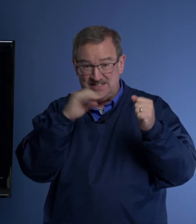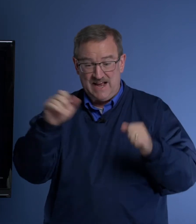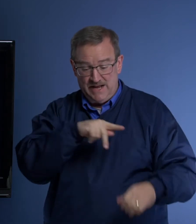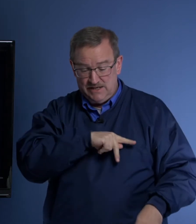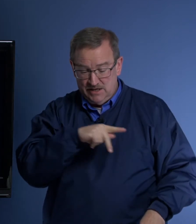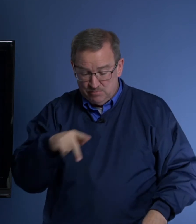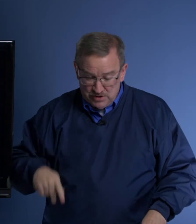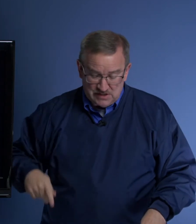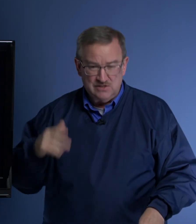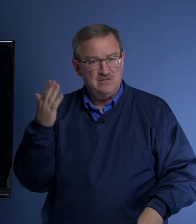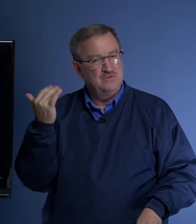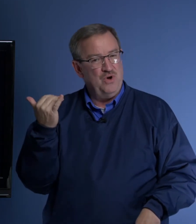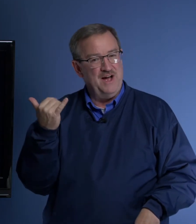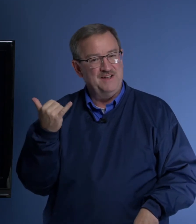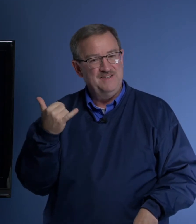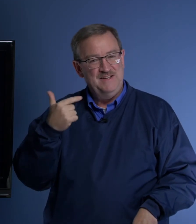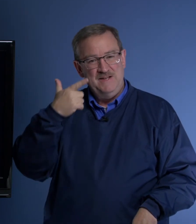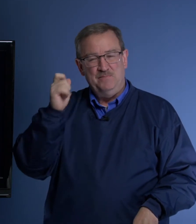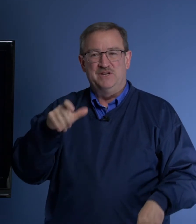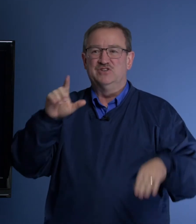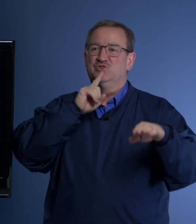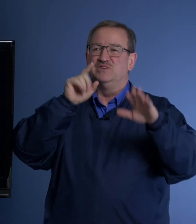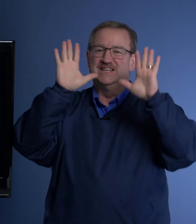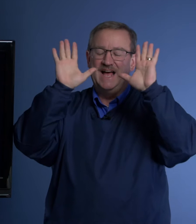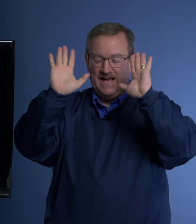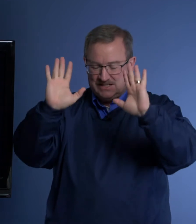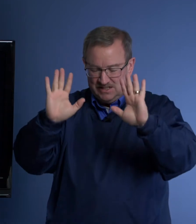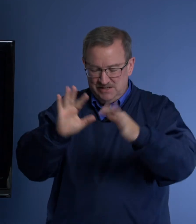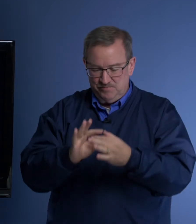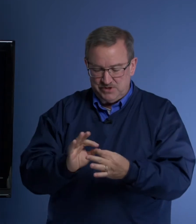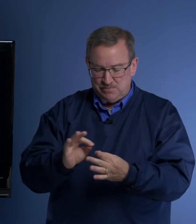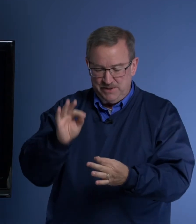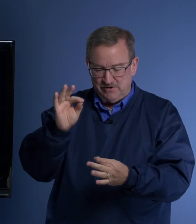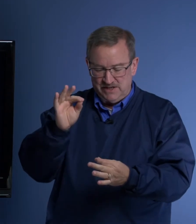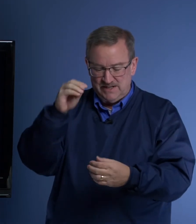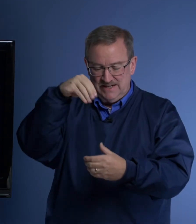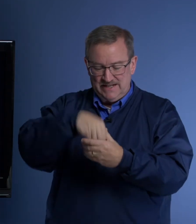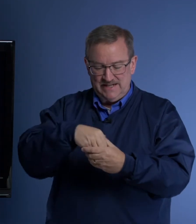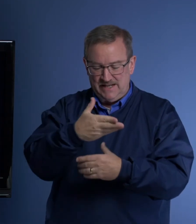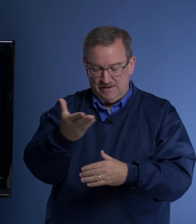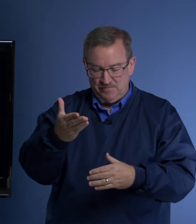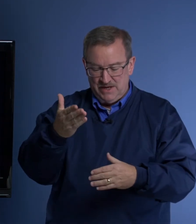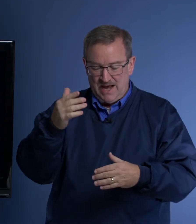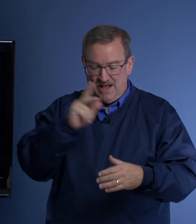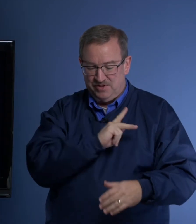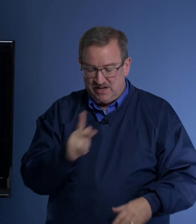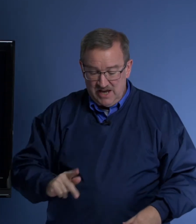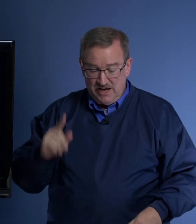and princes. Why? Because there was an excellent spirit in him. And the king